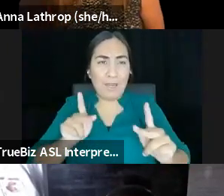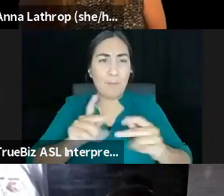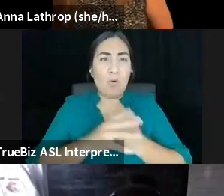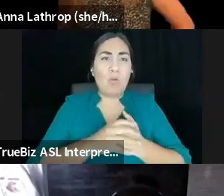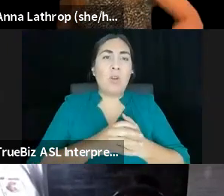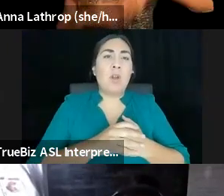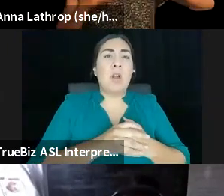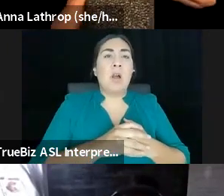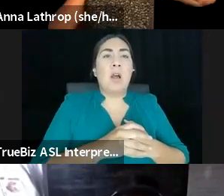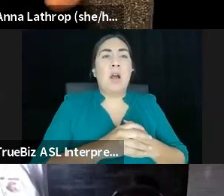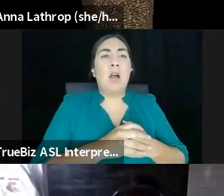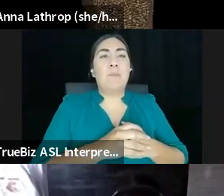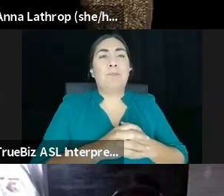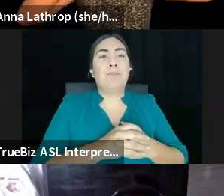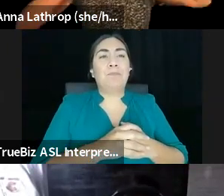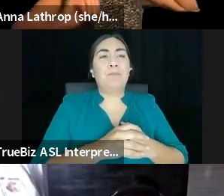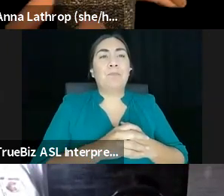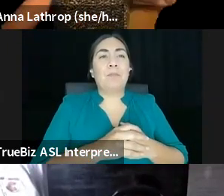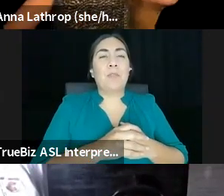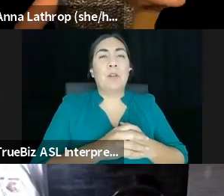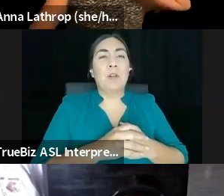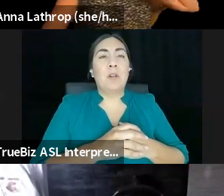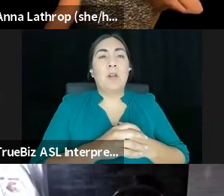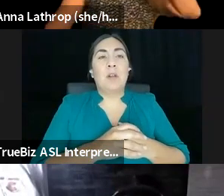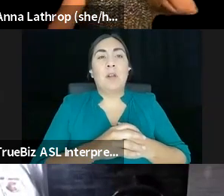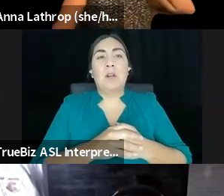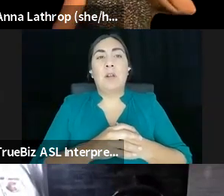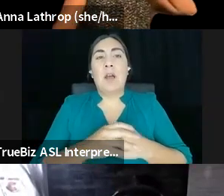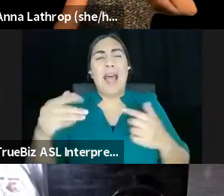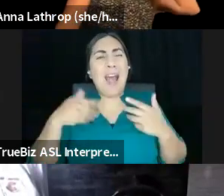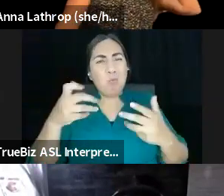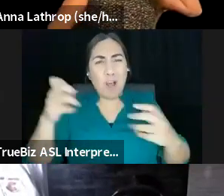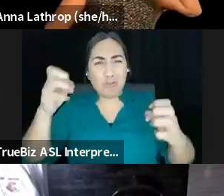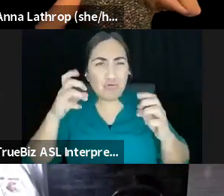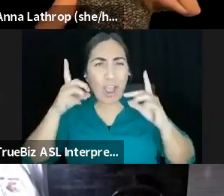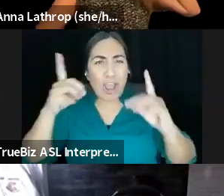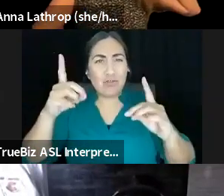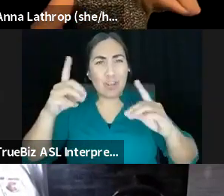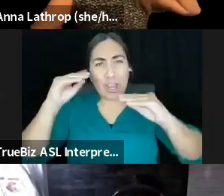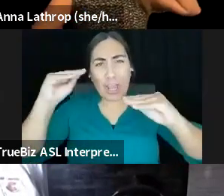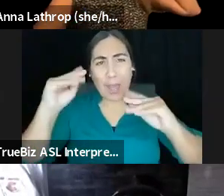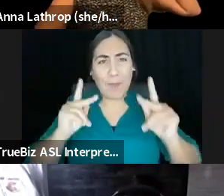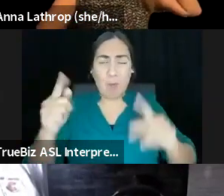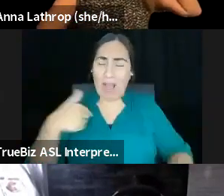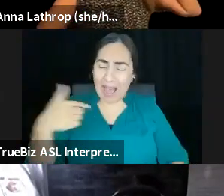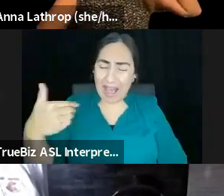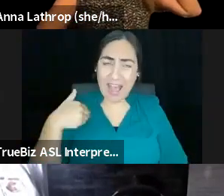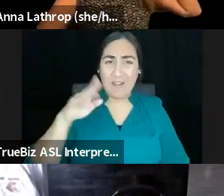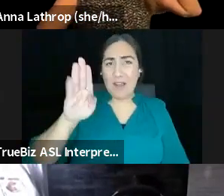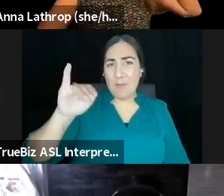educate people and I have BIPOC members of my team part of it, but there seems